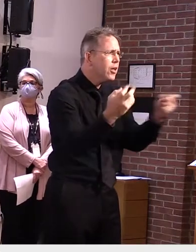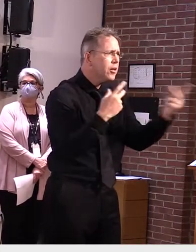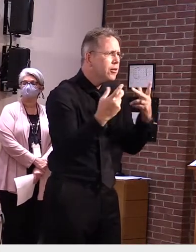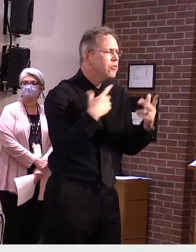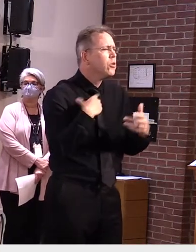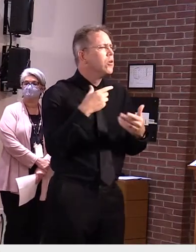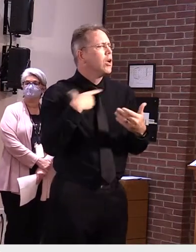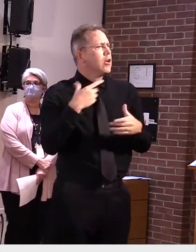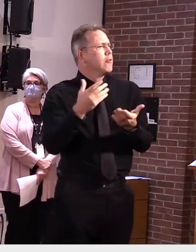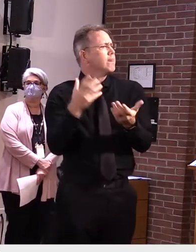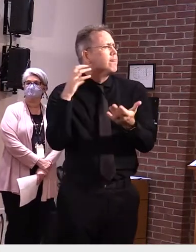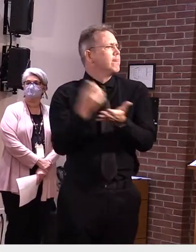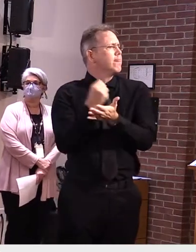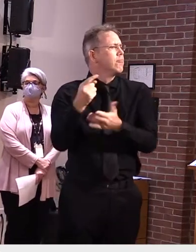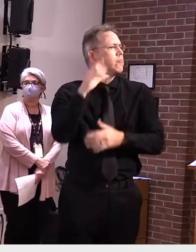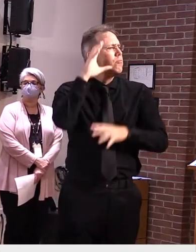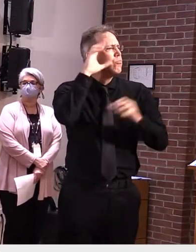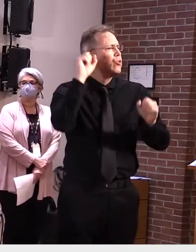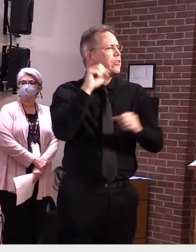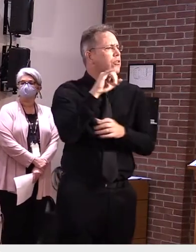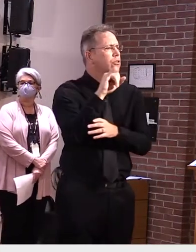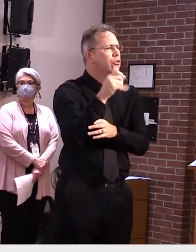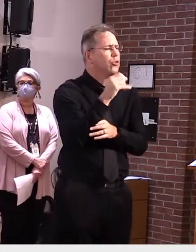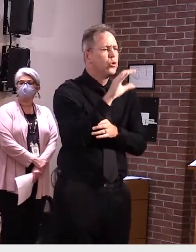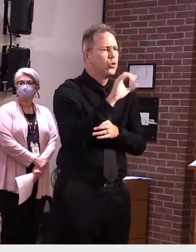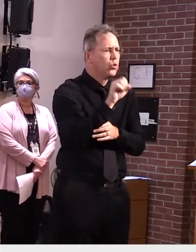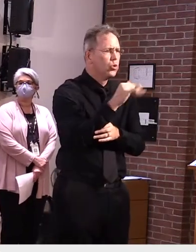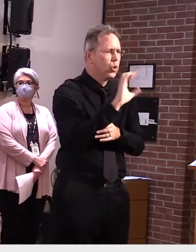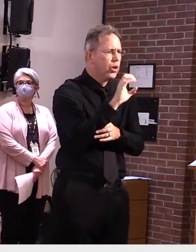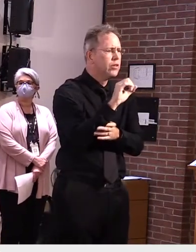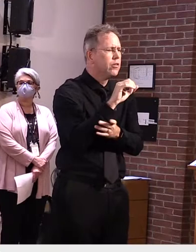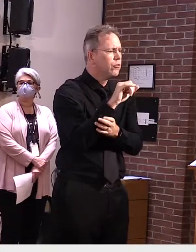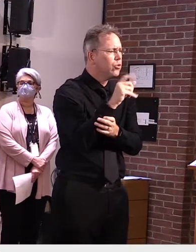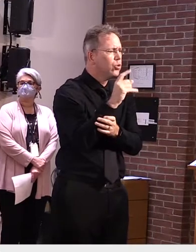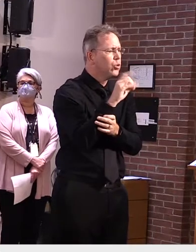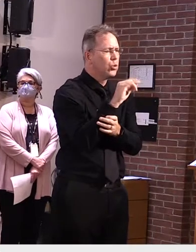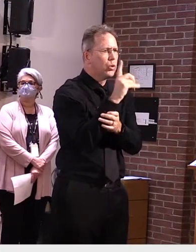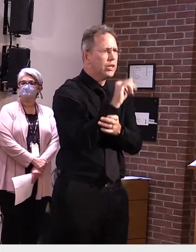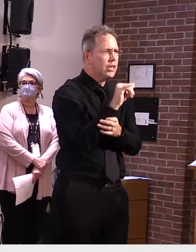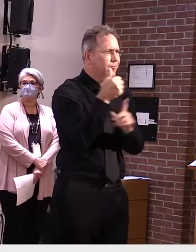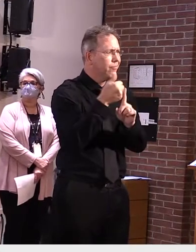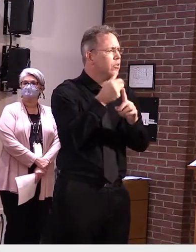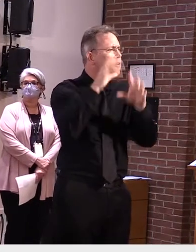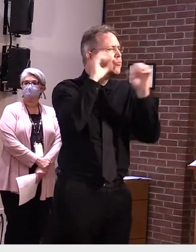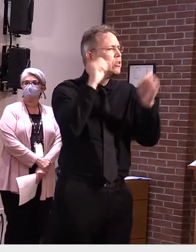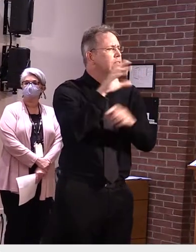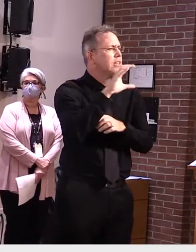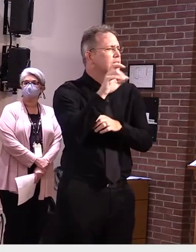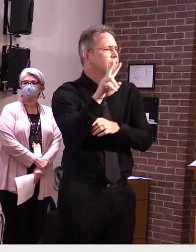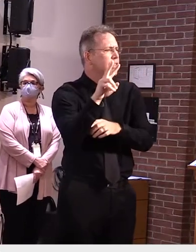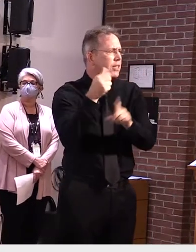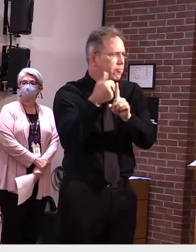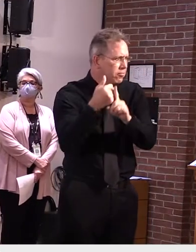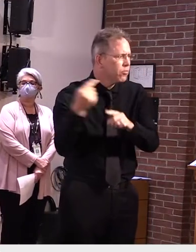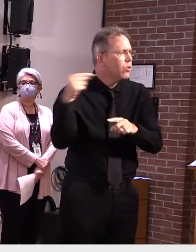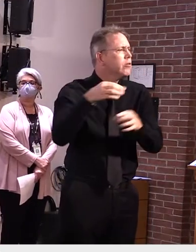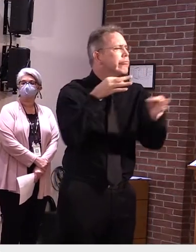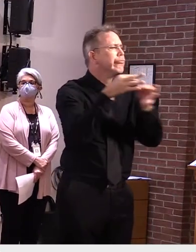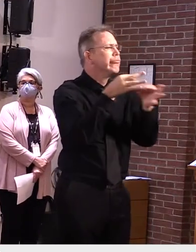Vermont here with us today to talk about a new offering that will help displaced workers train for new careers.